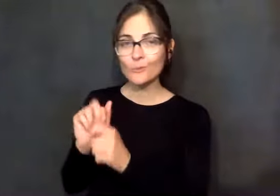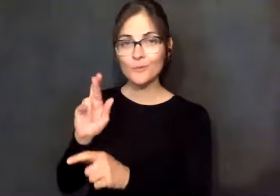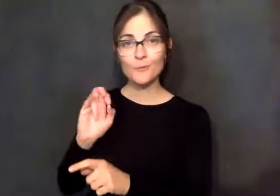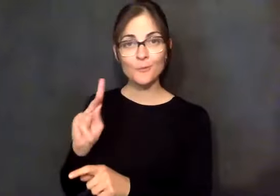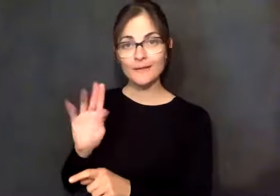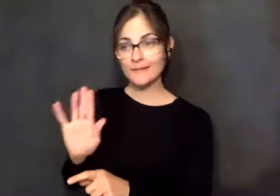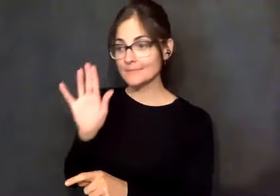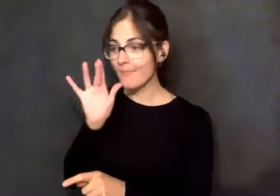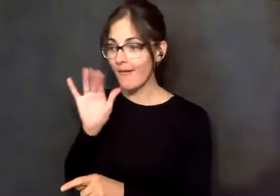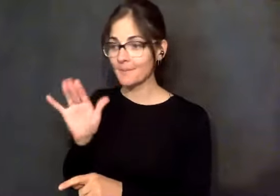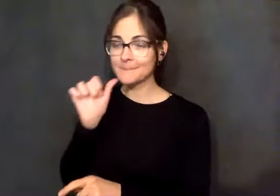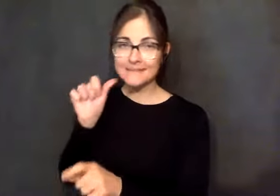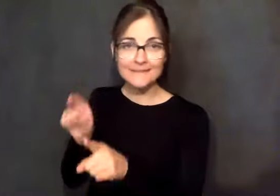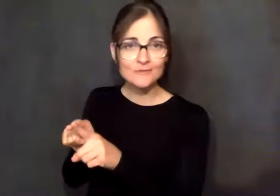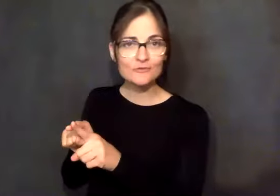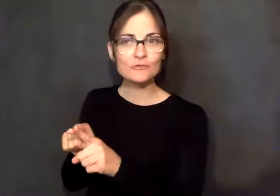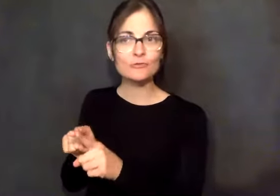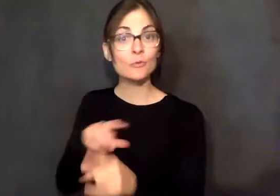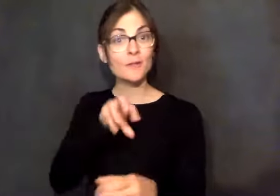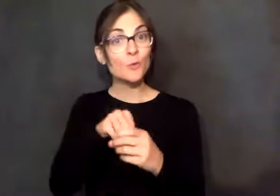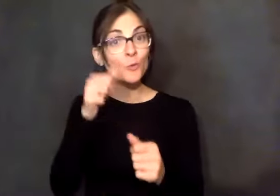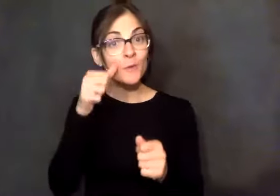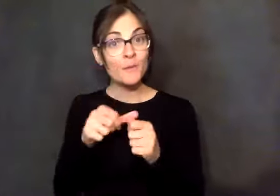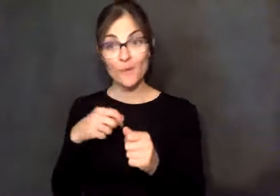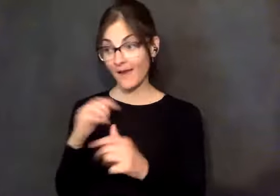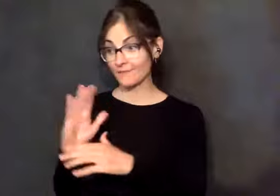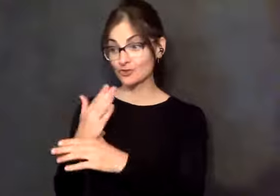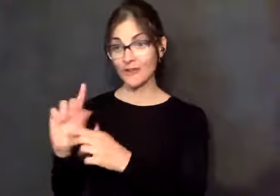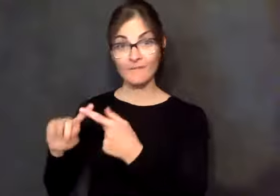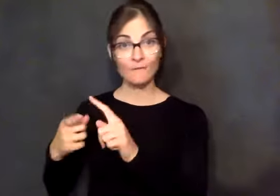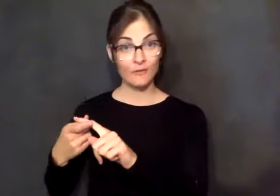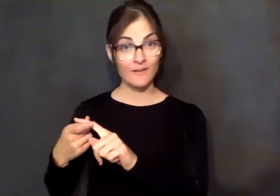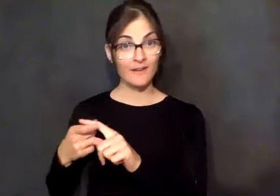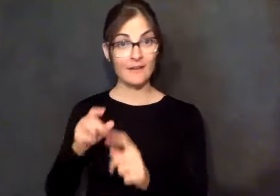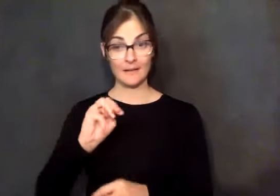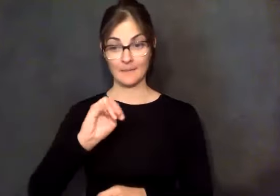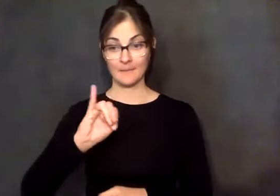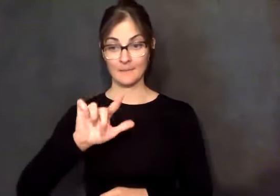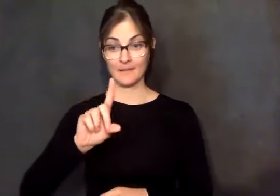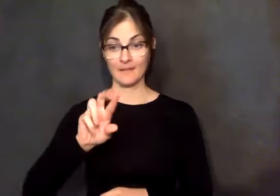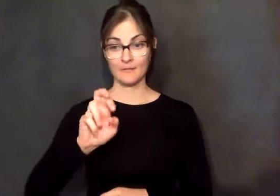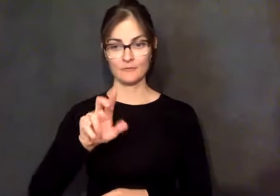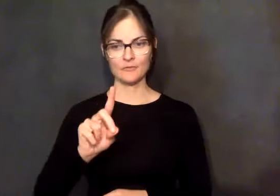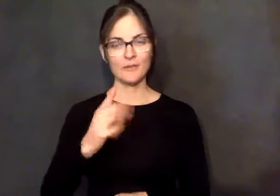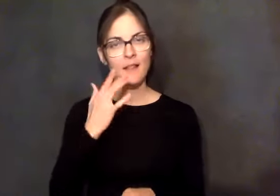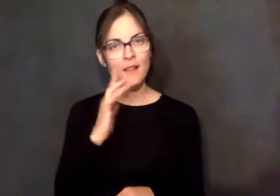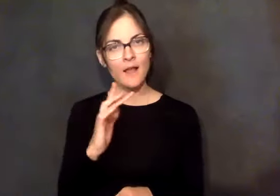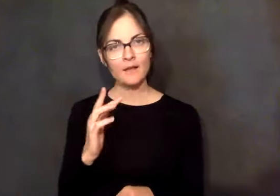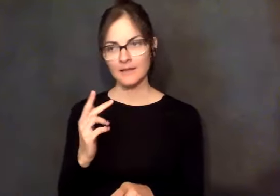Mildred. She became part of that, too, because if it hadn't have been for Mildred, you know, how God puts people